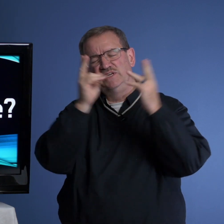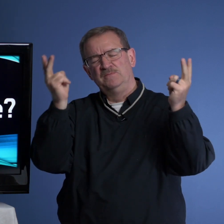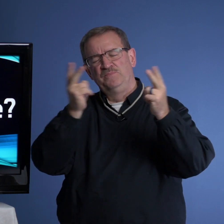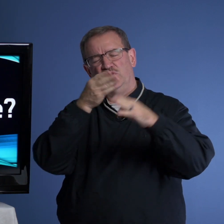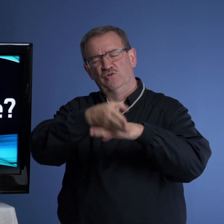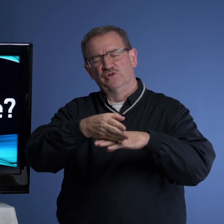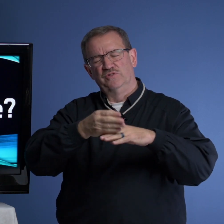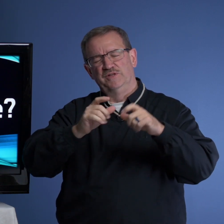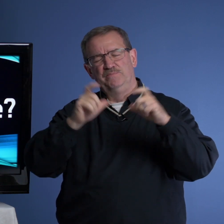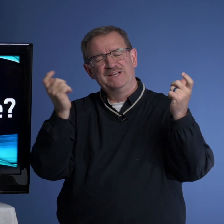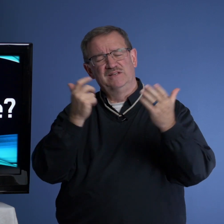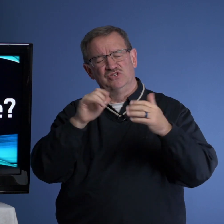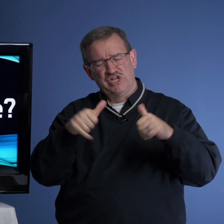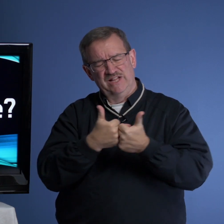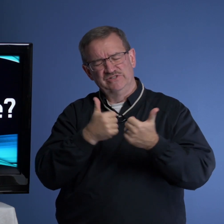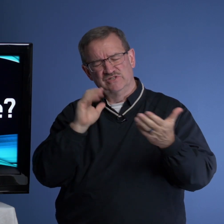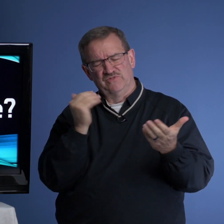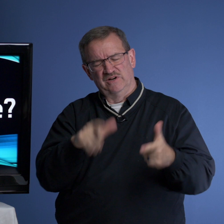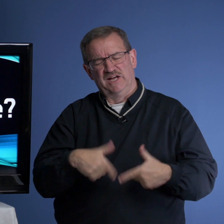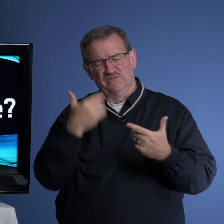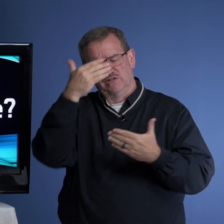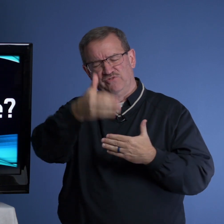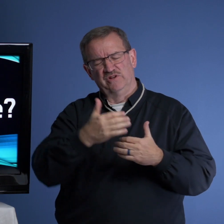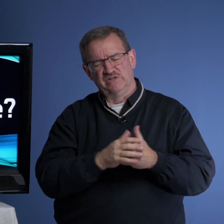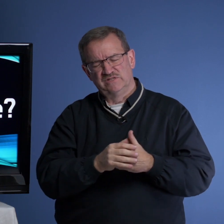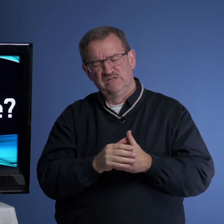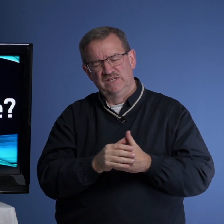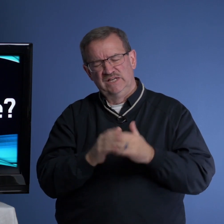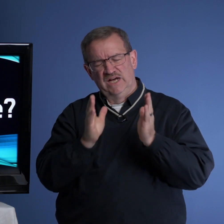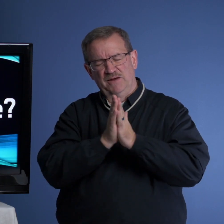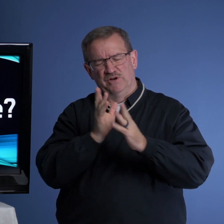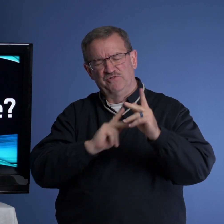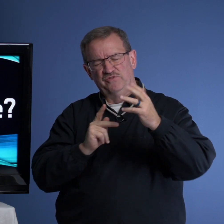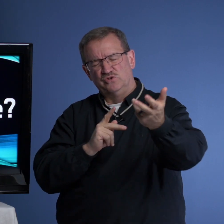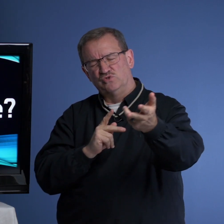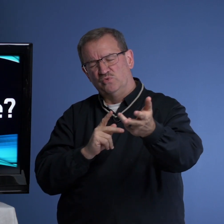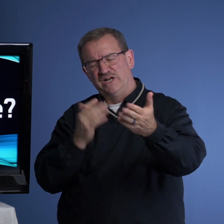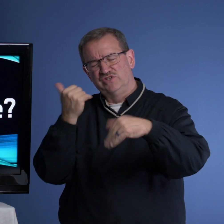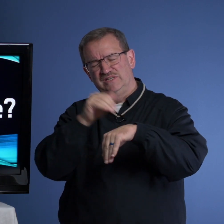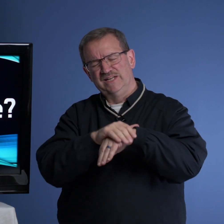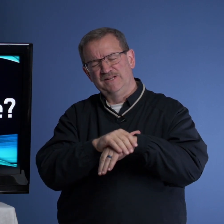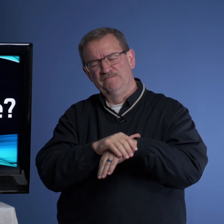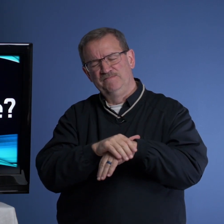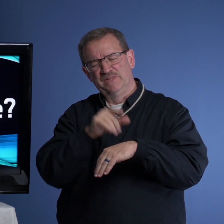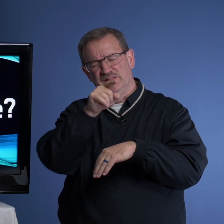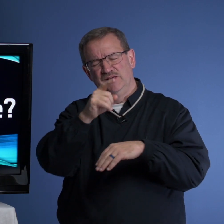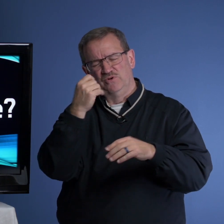over the big challenges of our lives in front of us. I pray for the folks who are watching tonight that they will